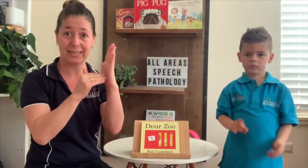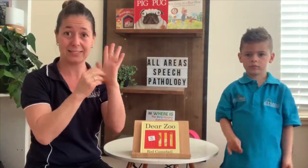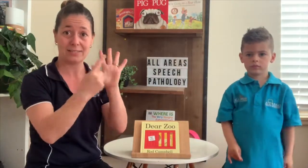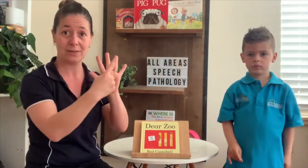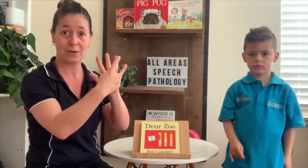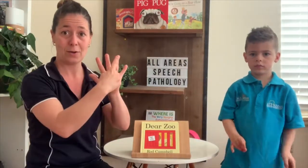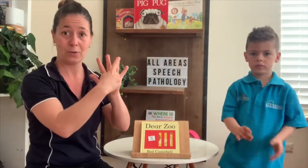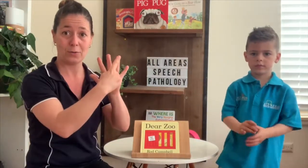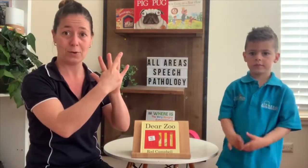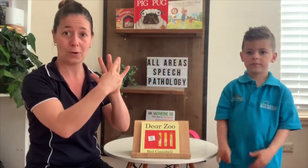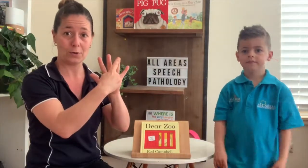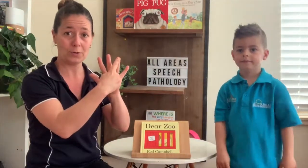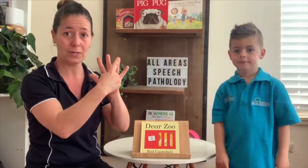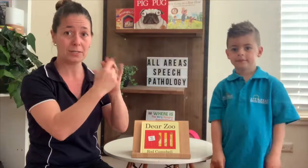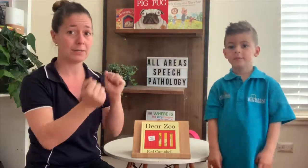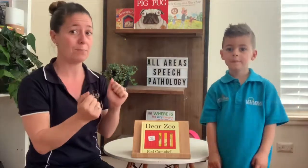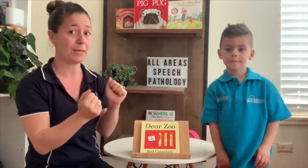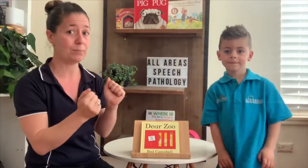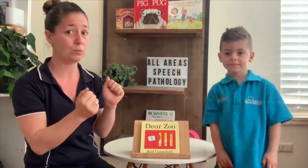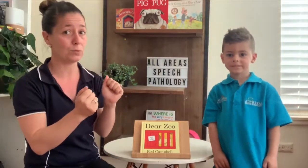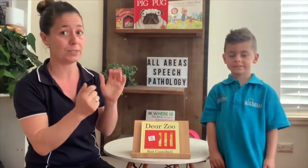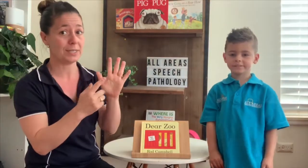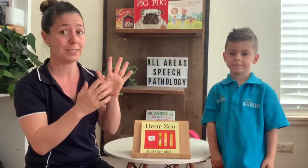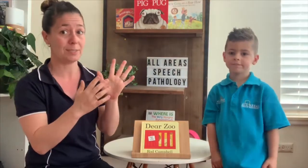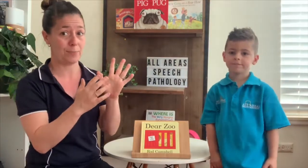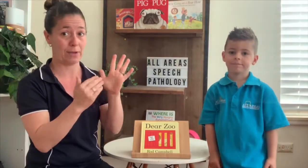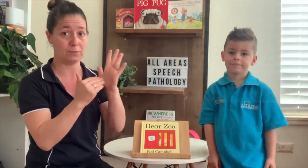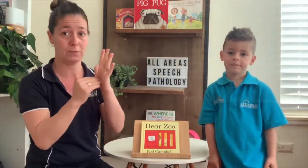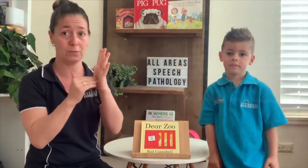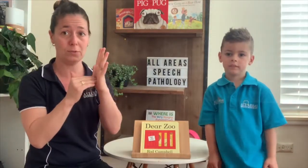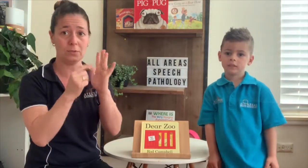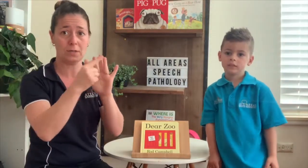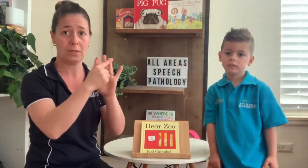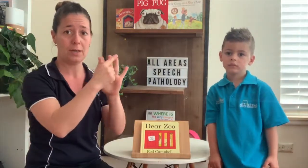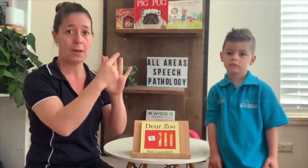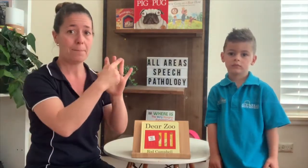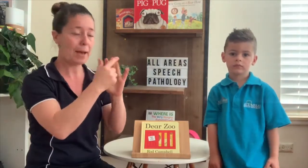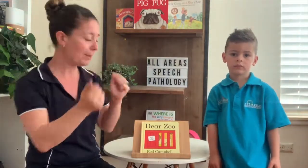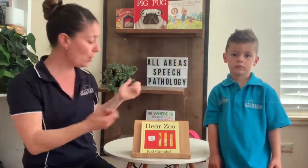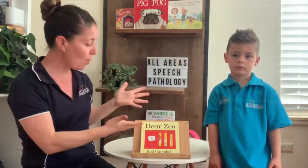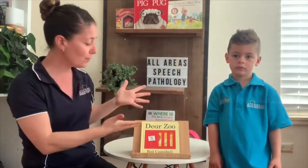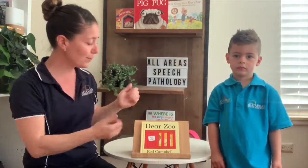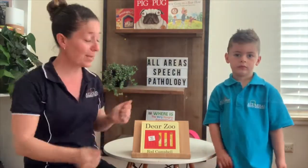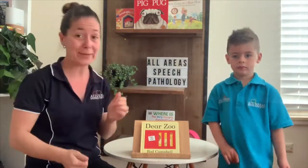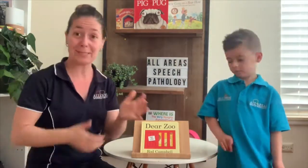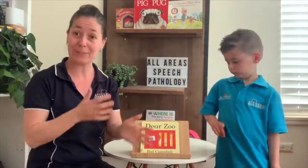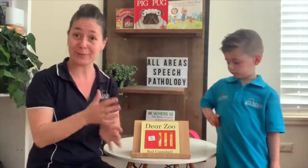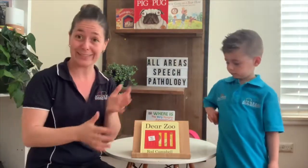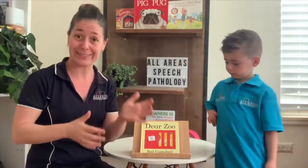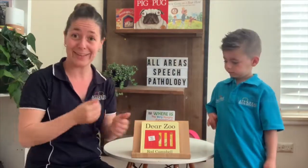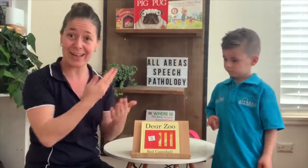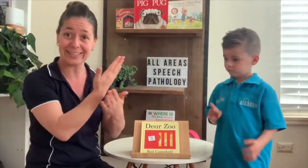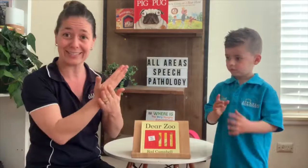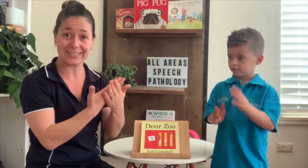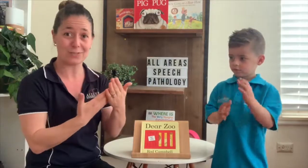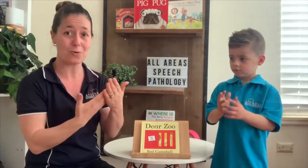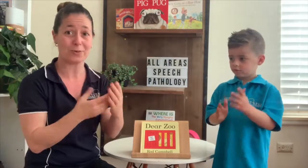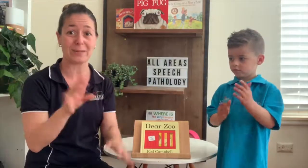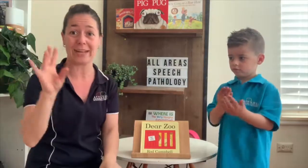-O-O. Some people would spell Zoo. But because we're going to be doing the sign in a story, we're